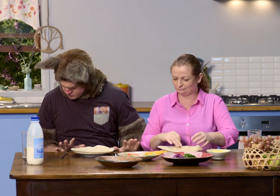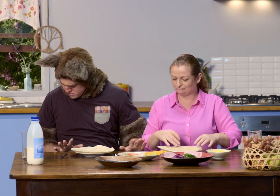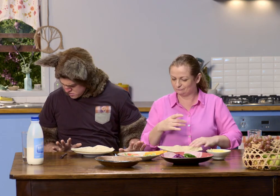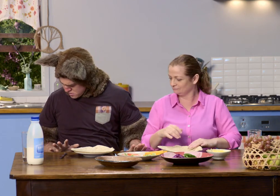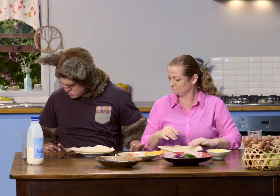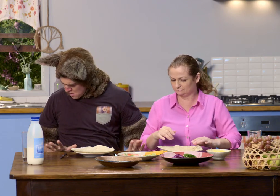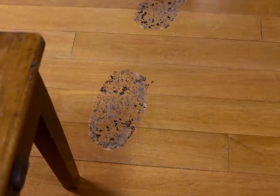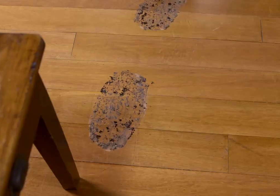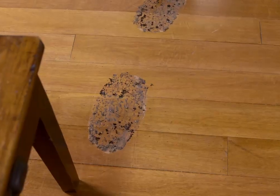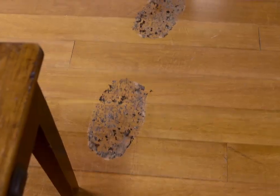Huh?